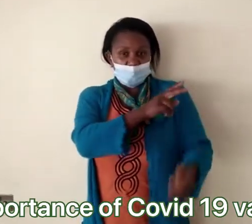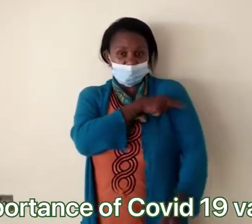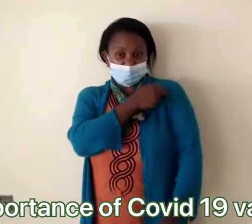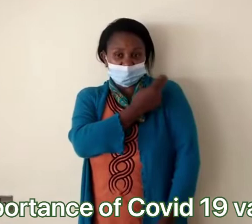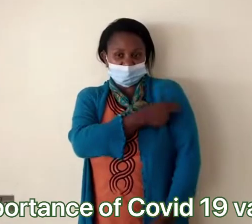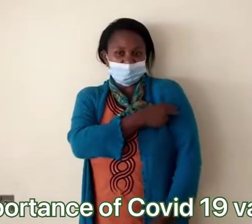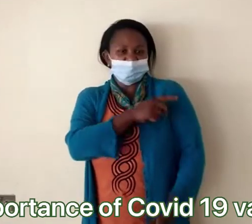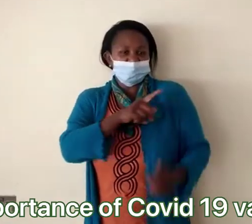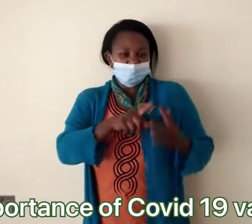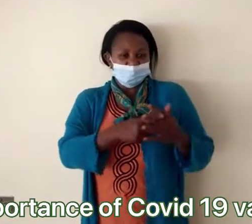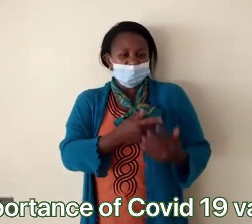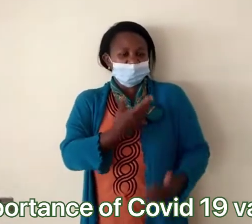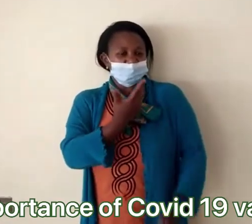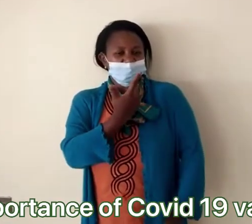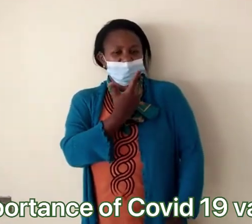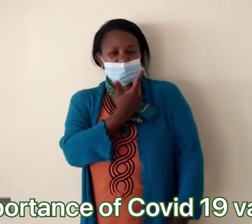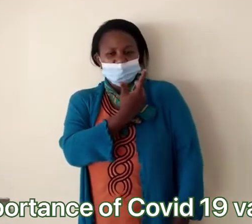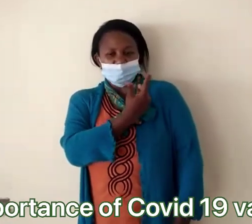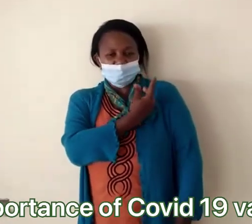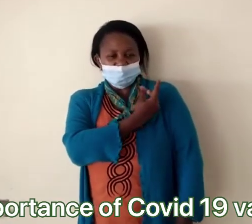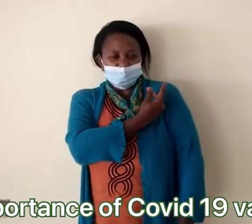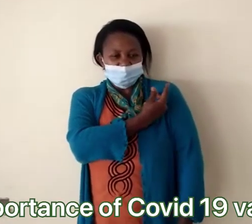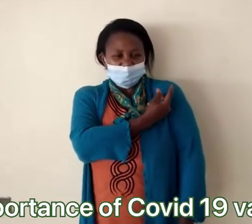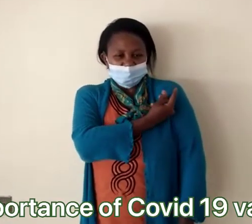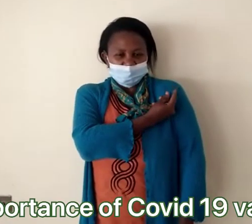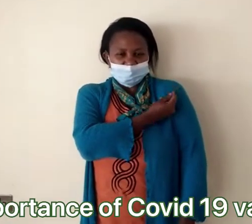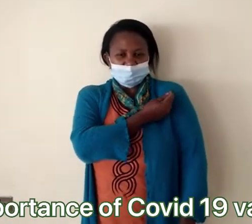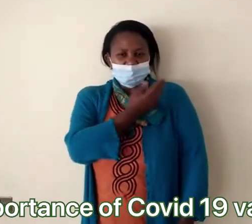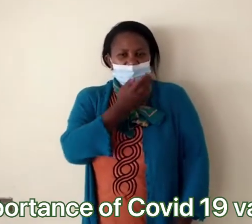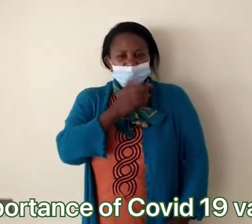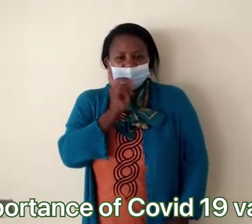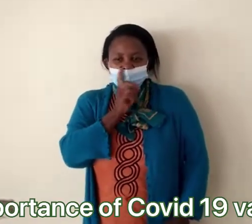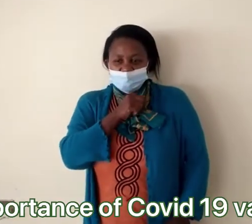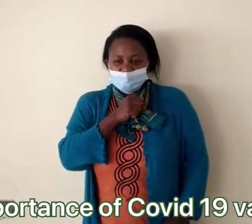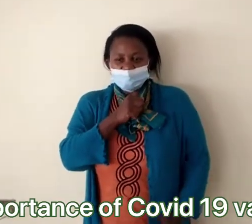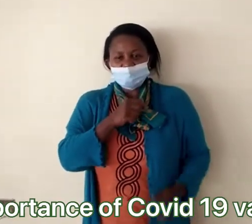Then I went to the hospital. I got vaccinated.